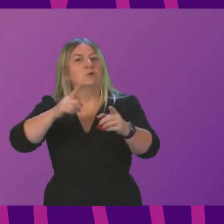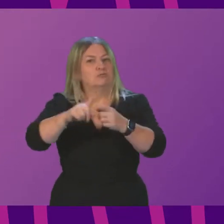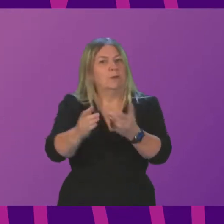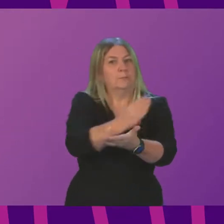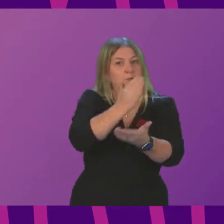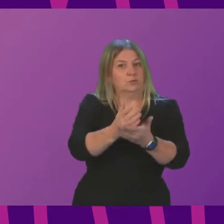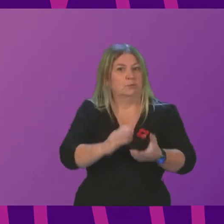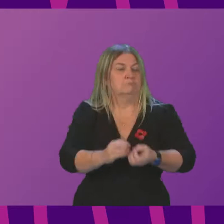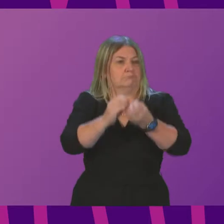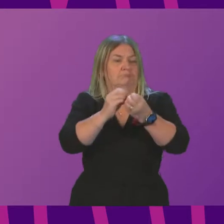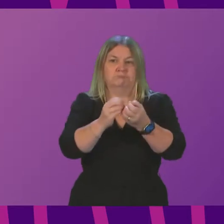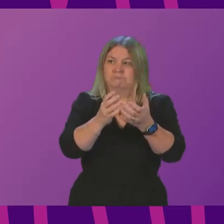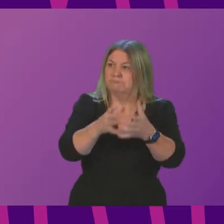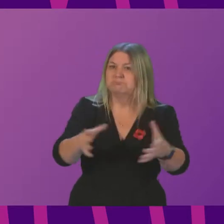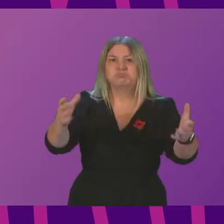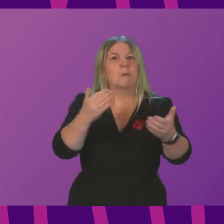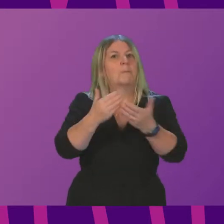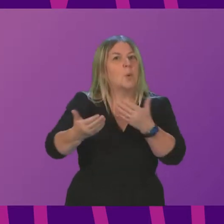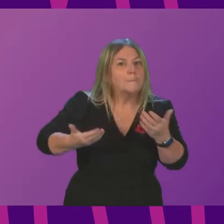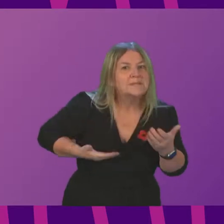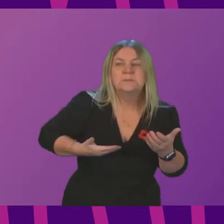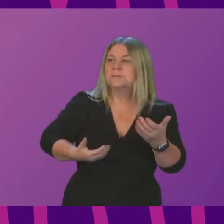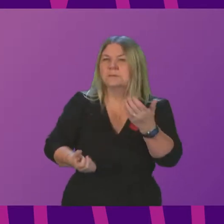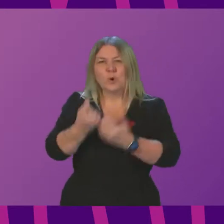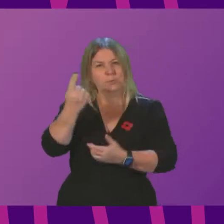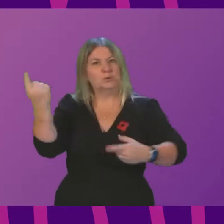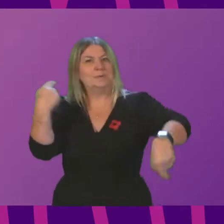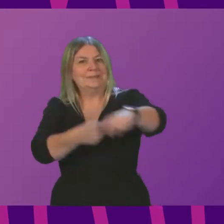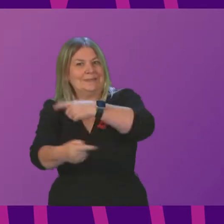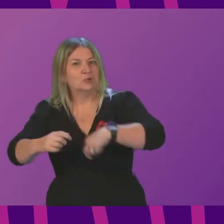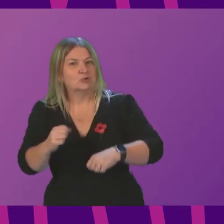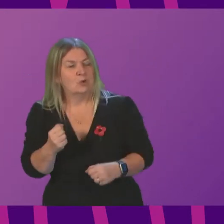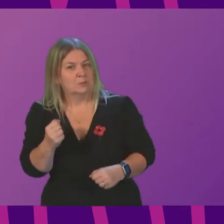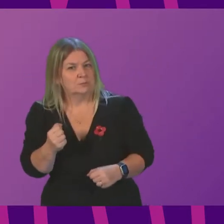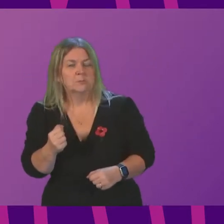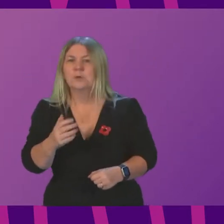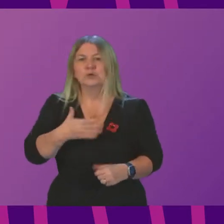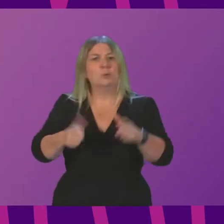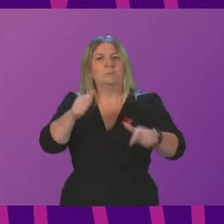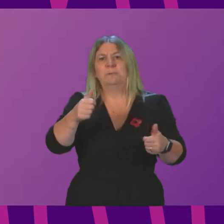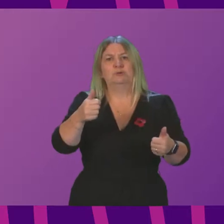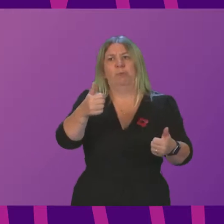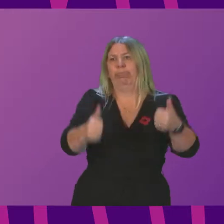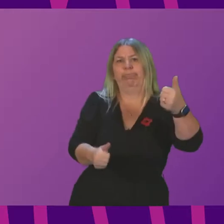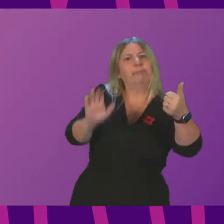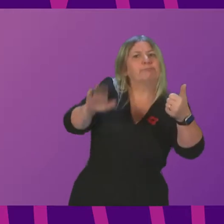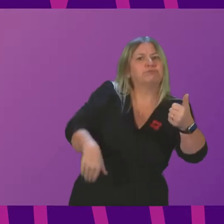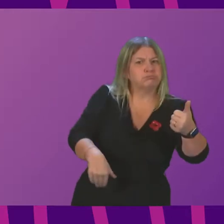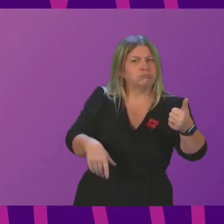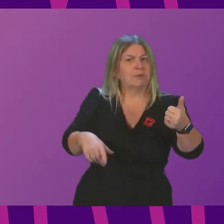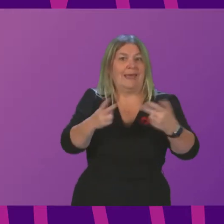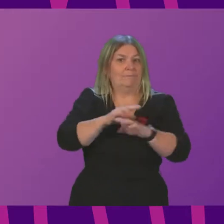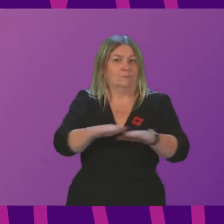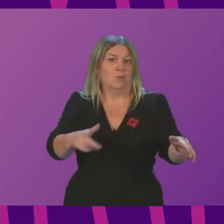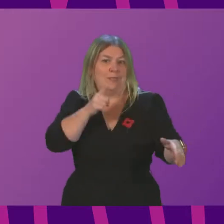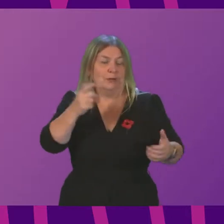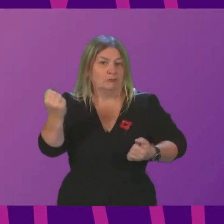industry and communities. At the core of our approach is making sure that no-one in no part of Scotland is left behind as we switch to electric vehicles.